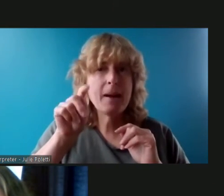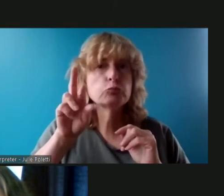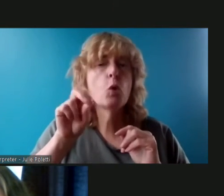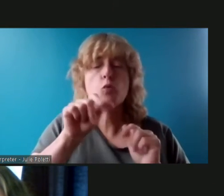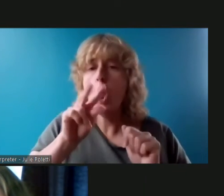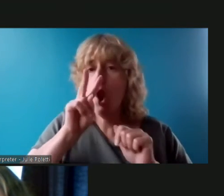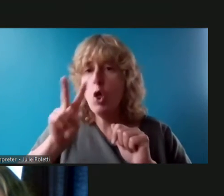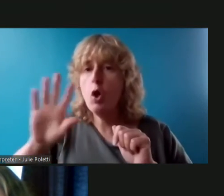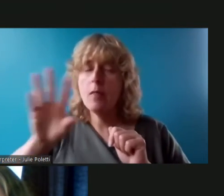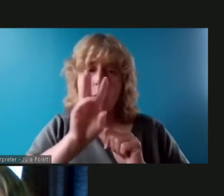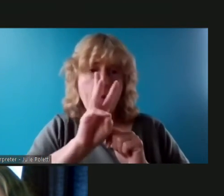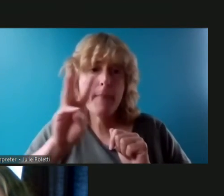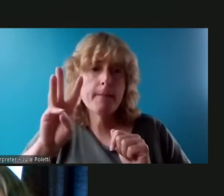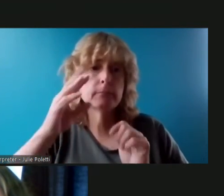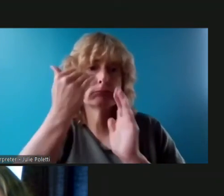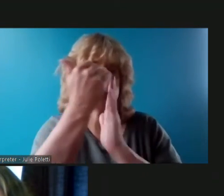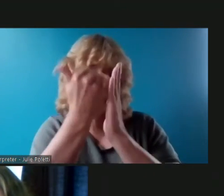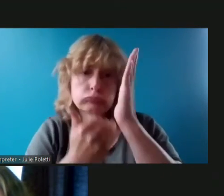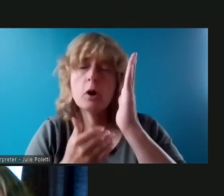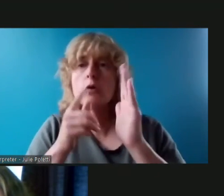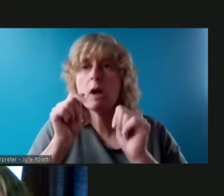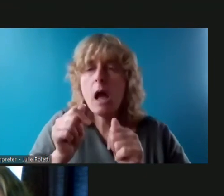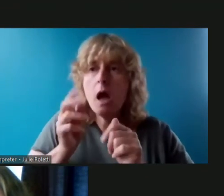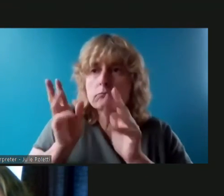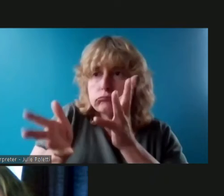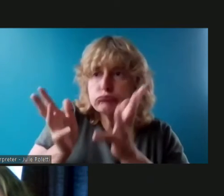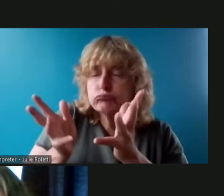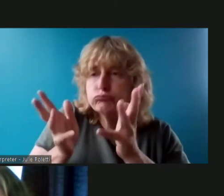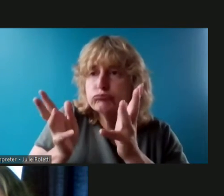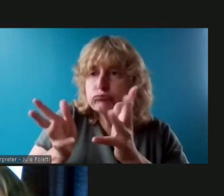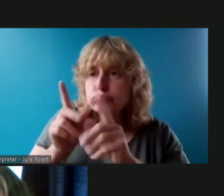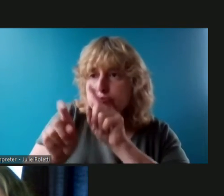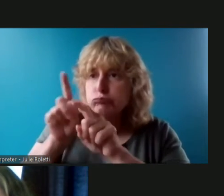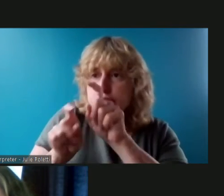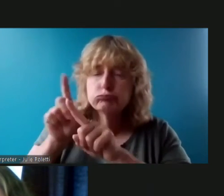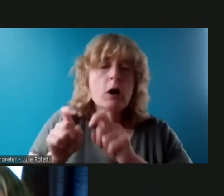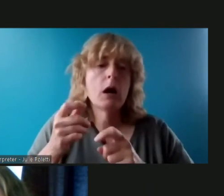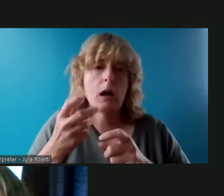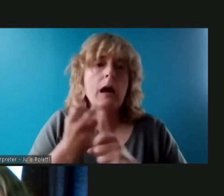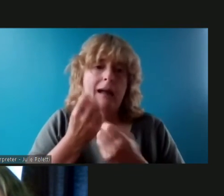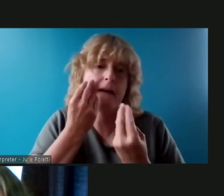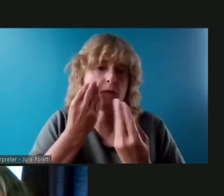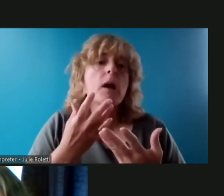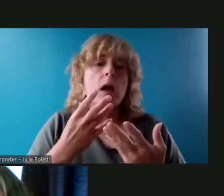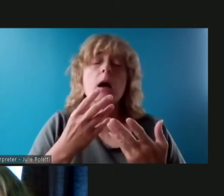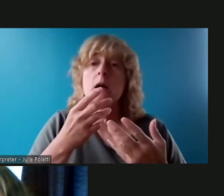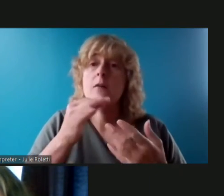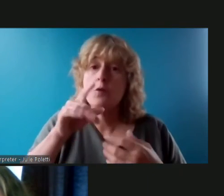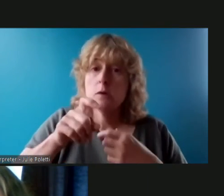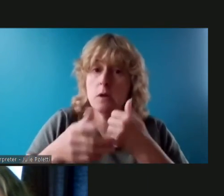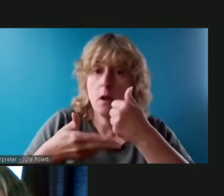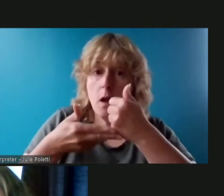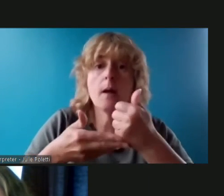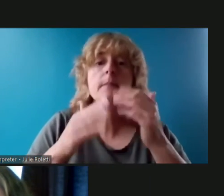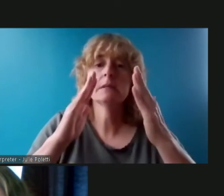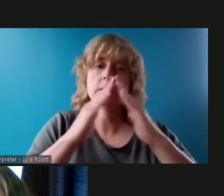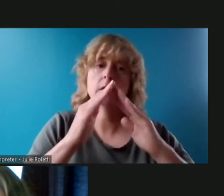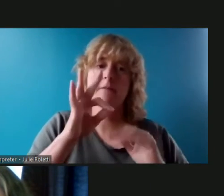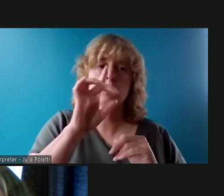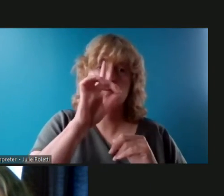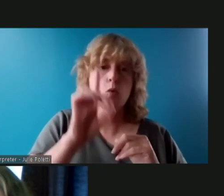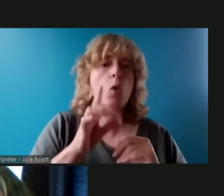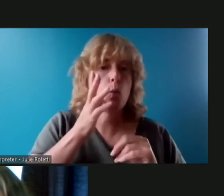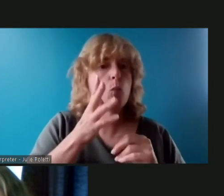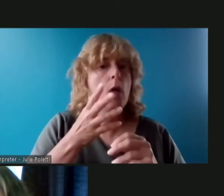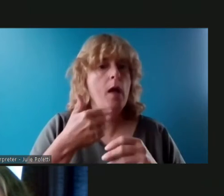someone will help you uh and then if you need help that the city of detroit will make that information available for you as well because we're